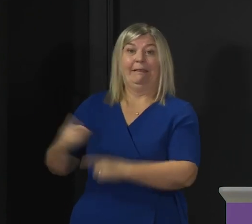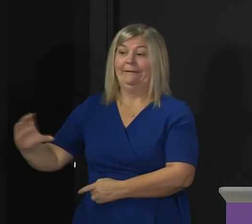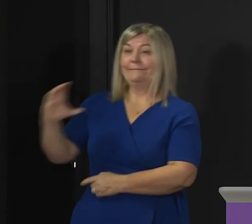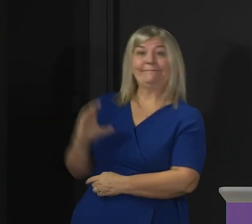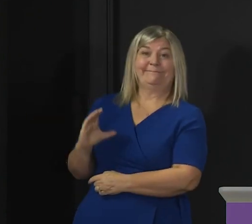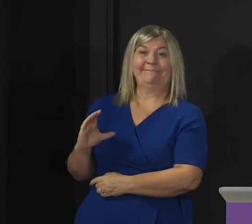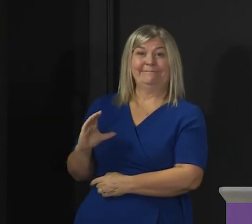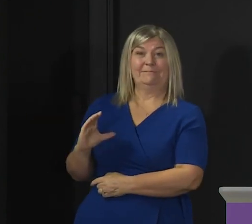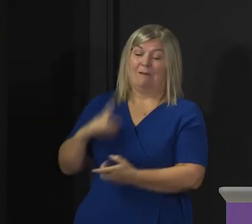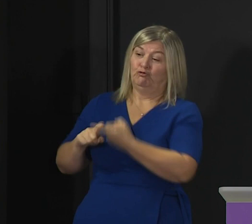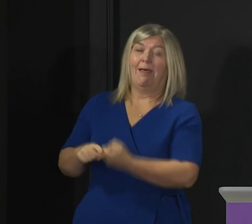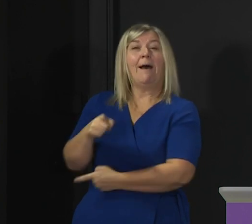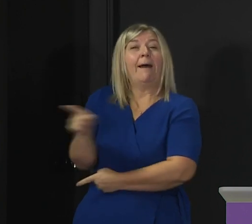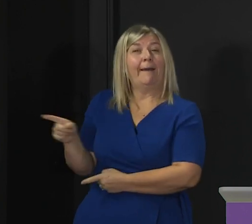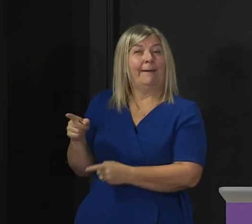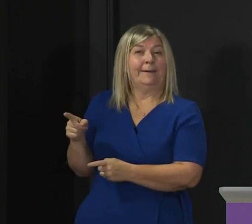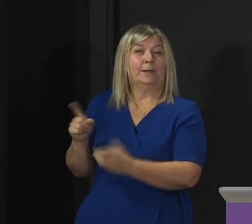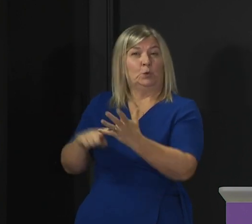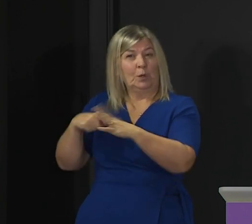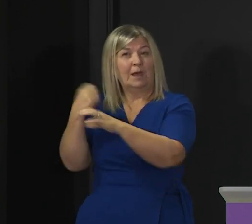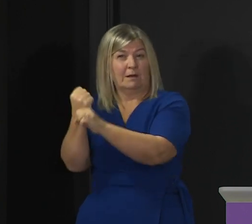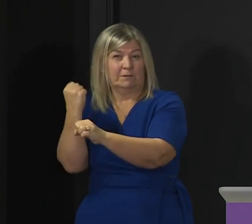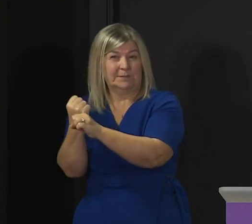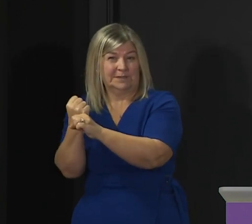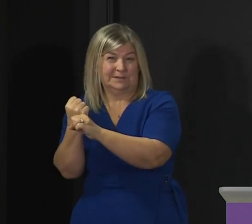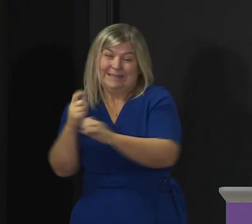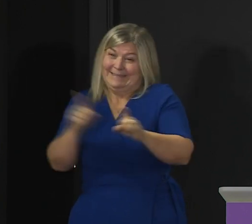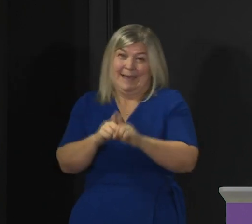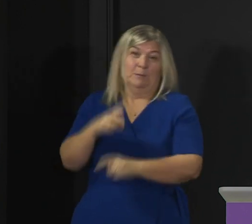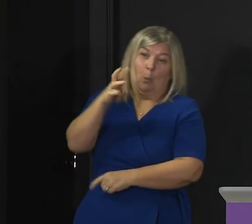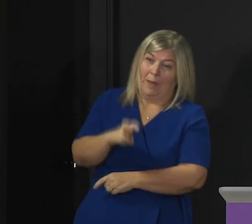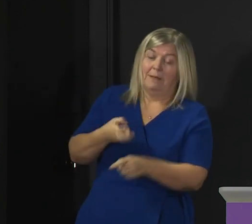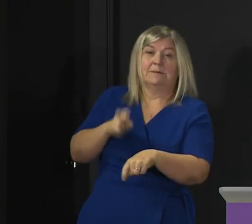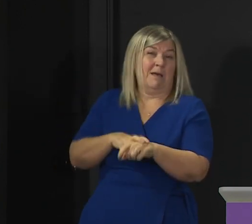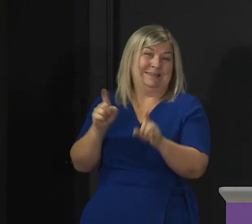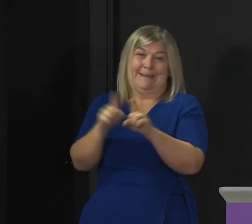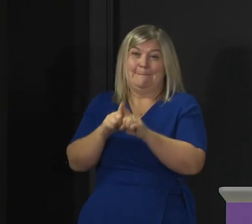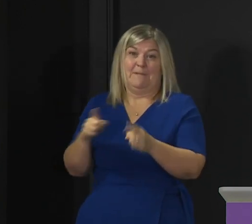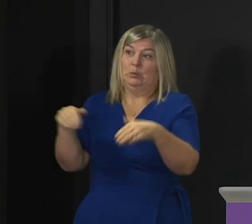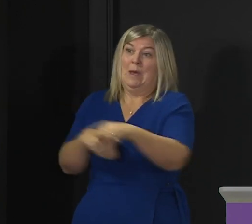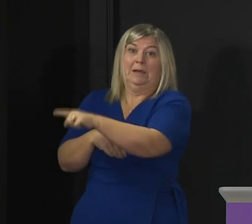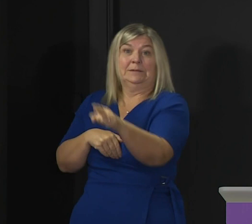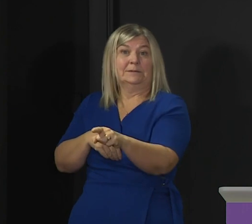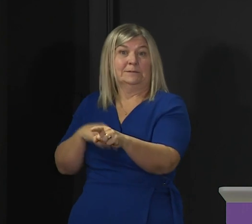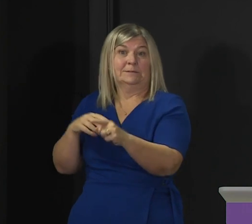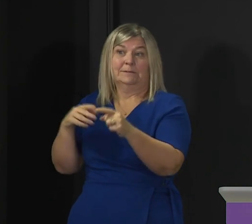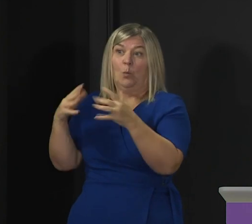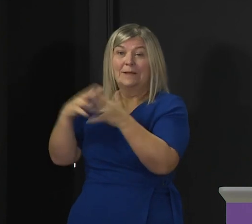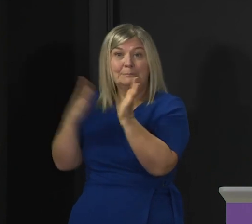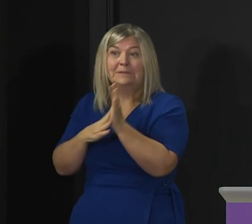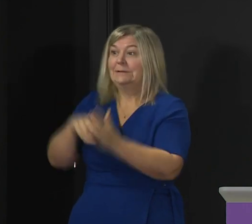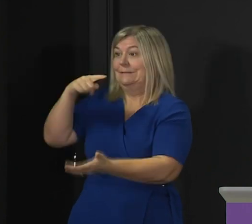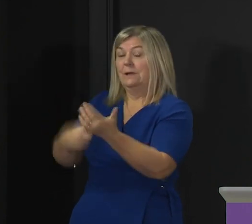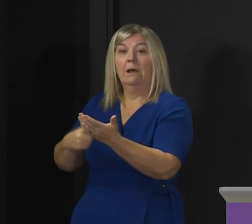the UK Government's financial interventions, and that is true of the other devolved administrations too. Notwithstanding that, in September, we took the tough